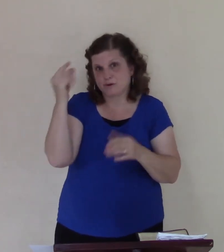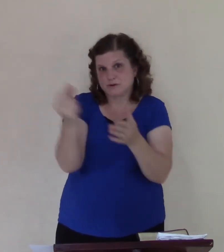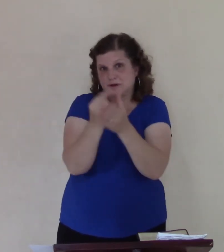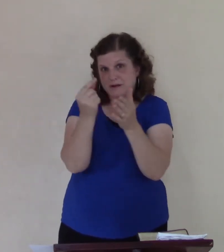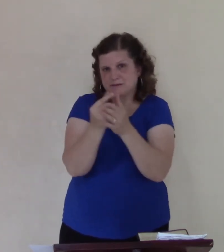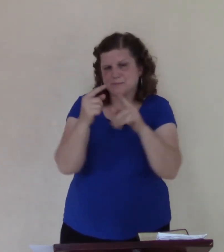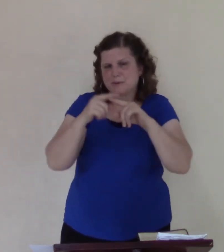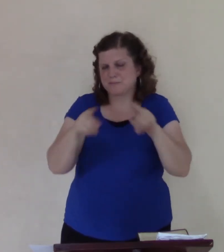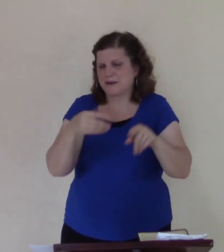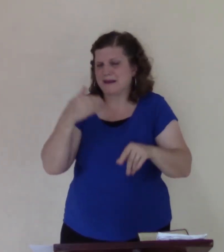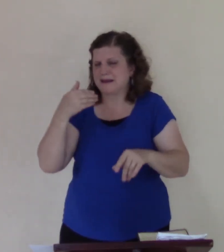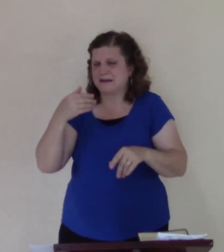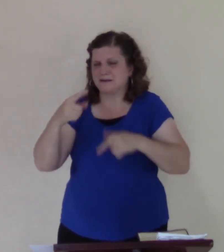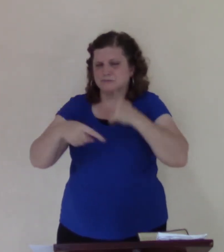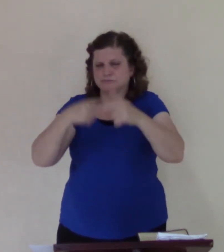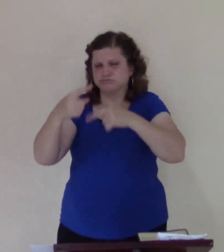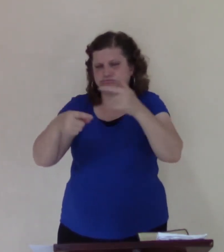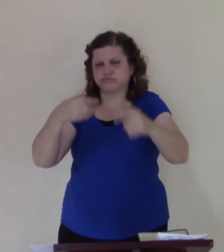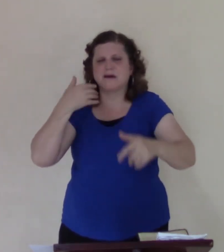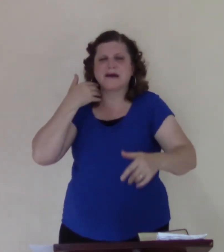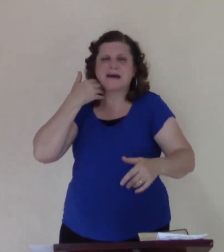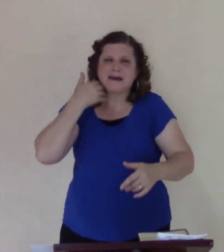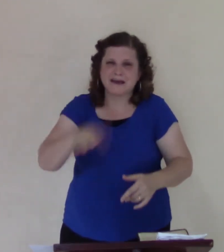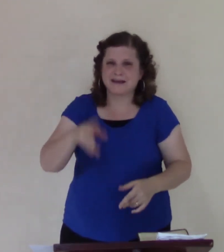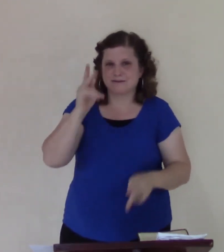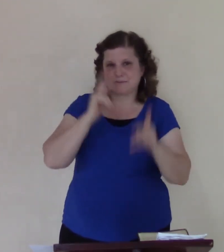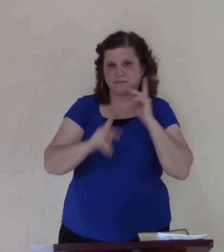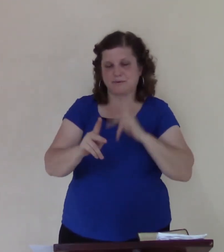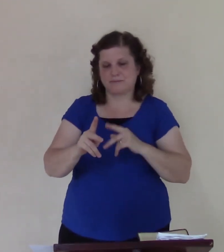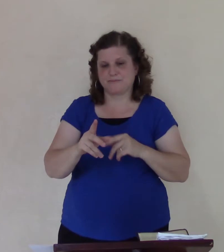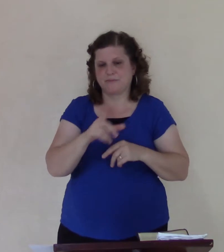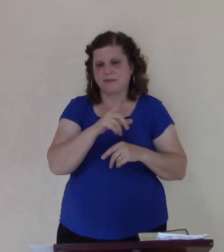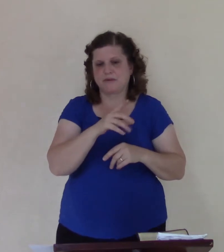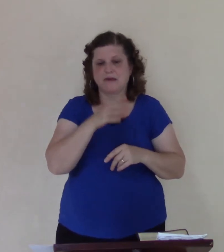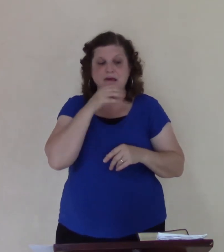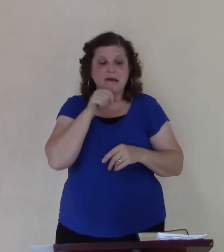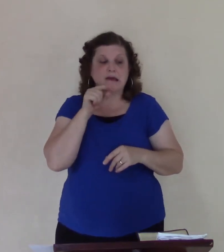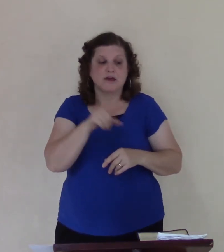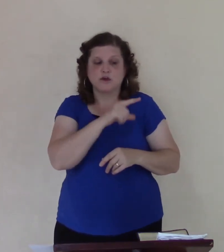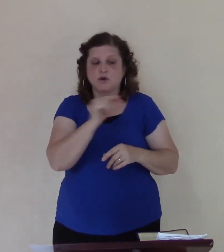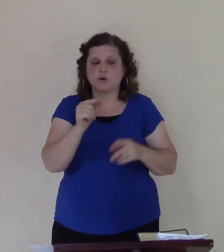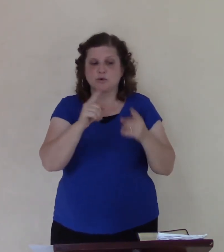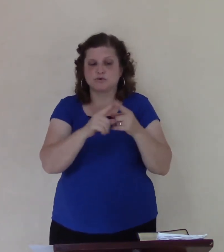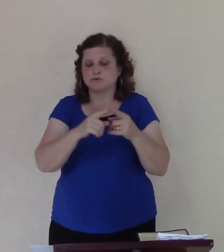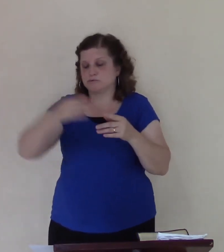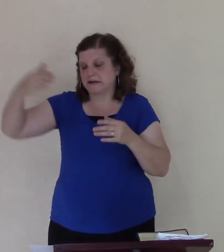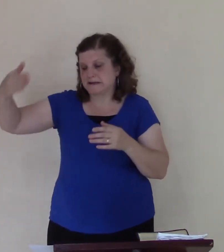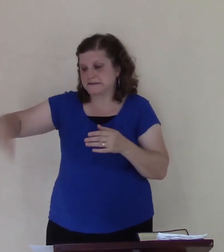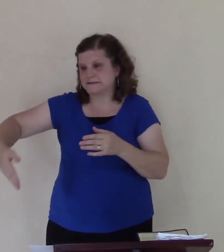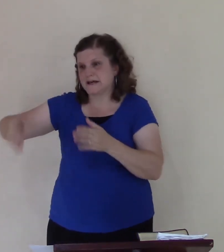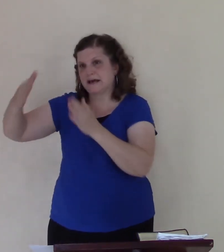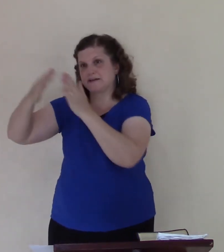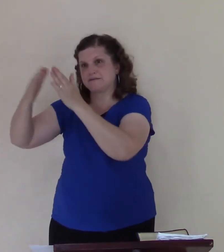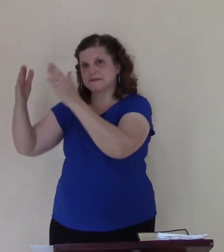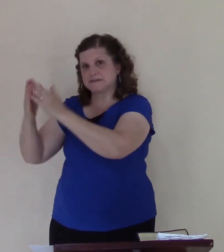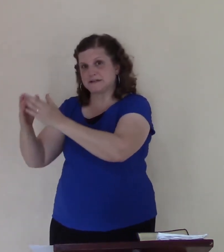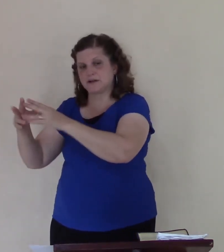He was out in the city, on the side of the watch. Maybe God was, he was doing it. So, hoping in his heart,